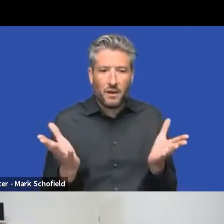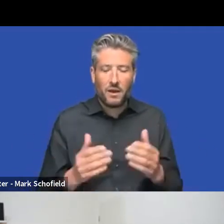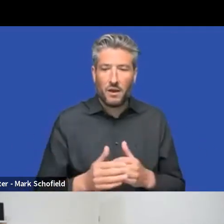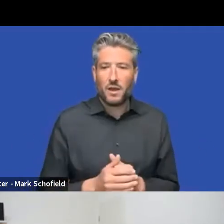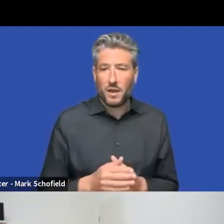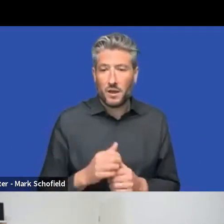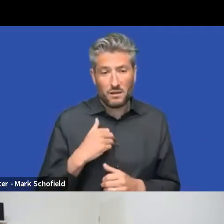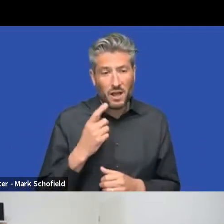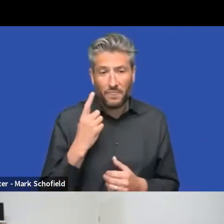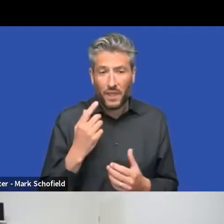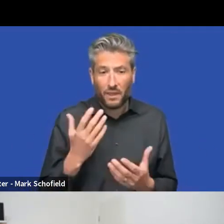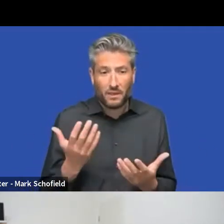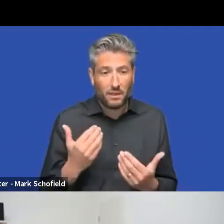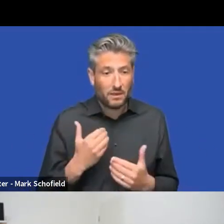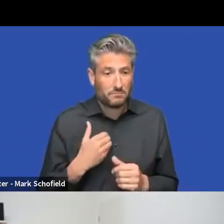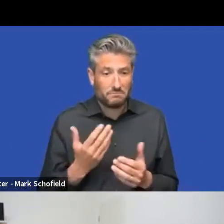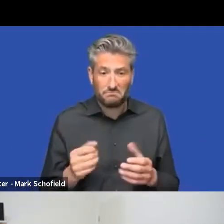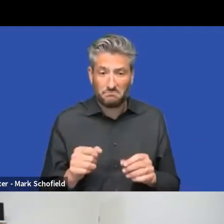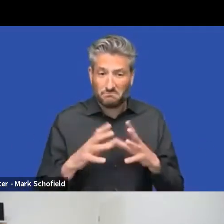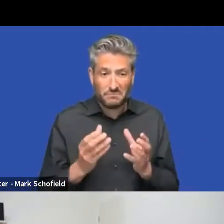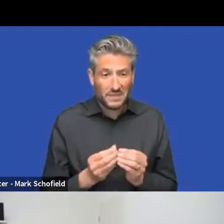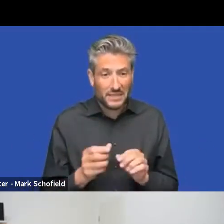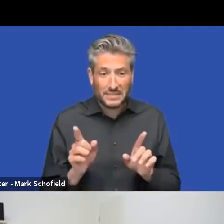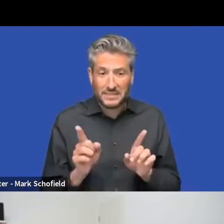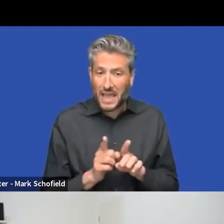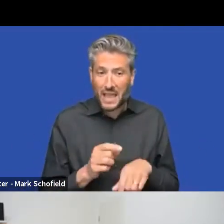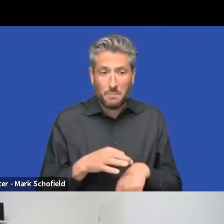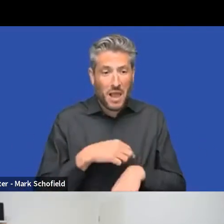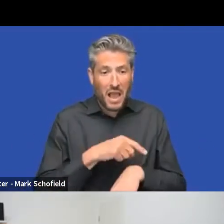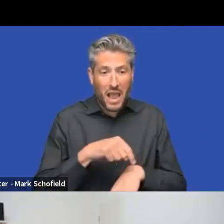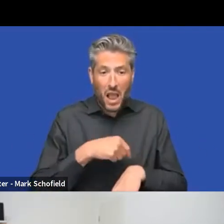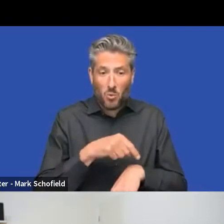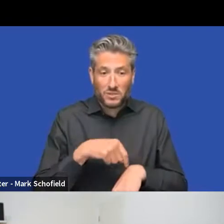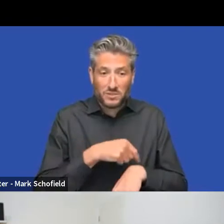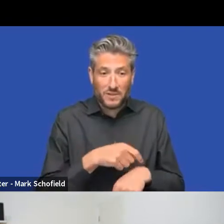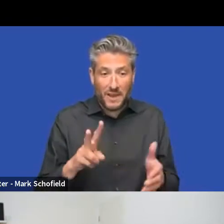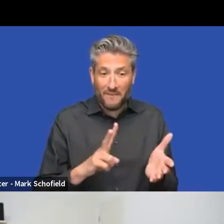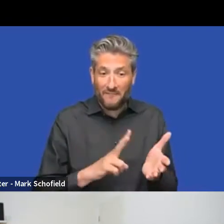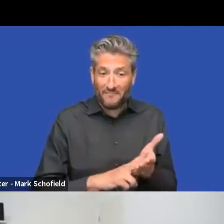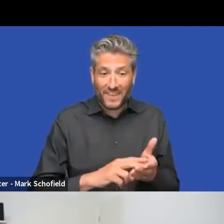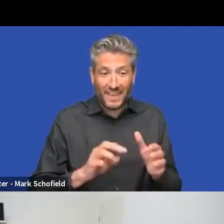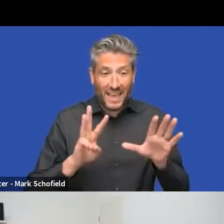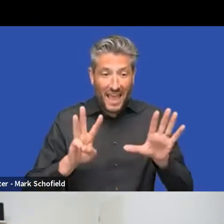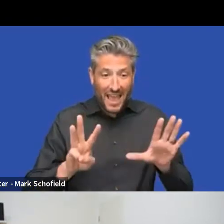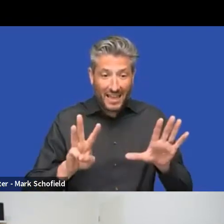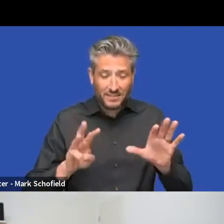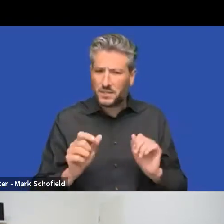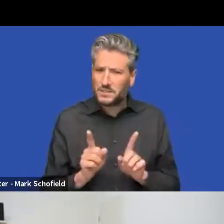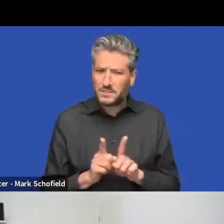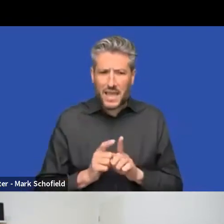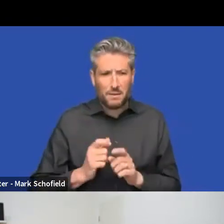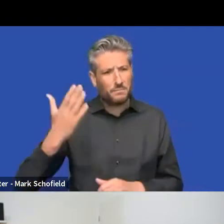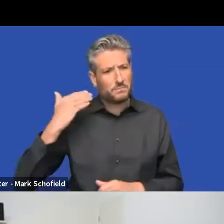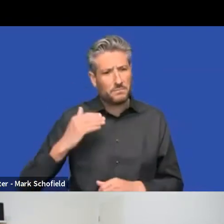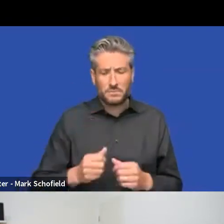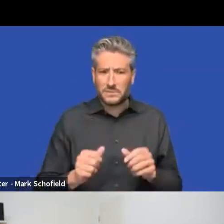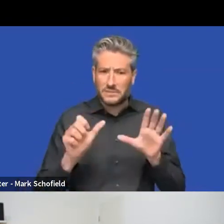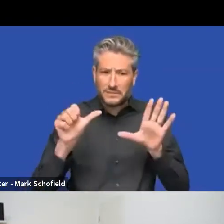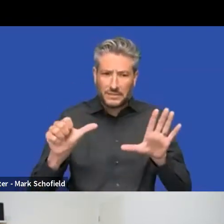amount of, uh, hours goes into V8 as there as six months ago, uh, because now it's just divided between, uh, a couple more